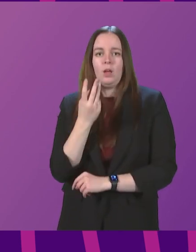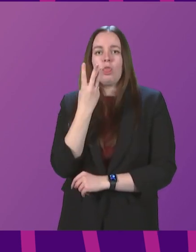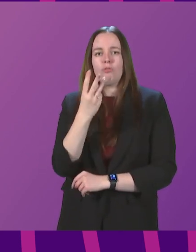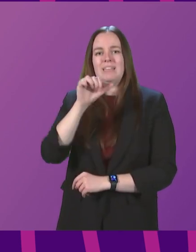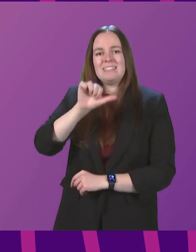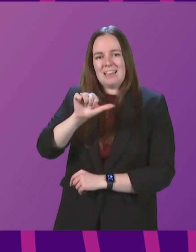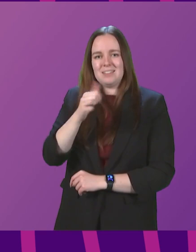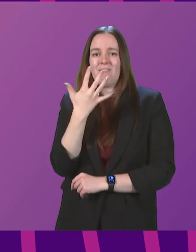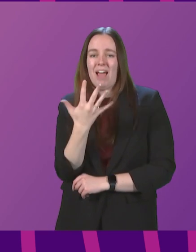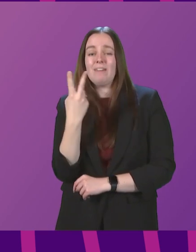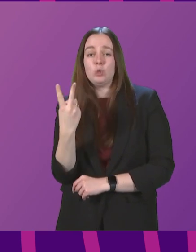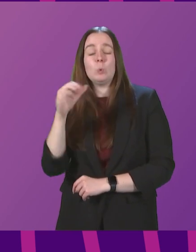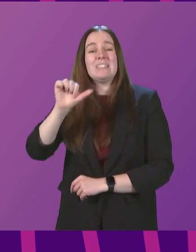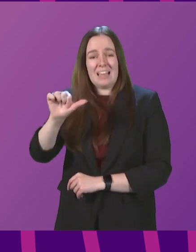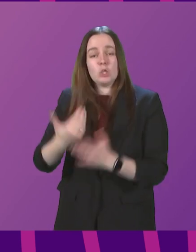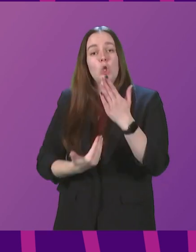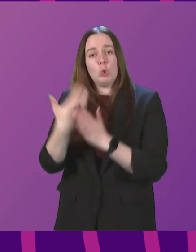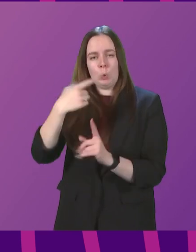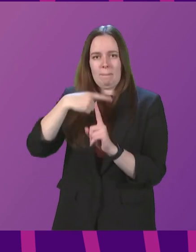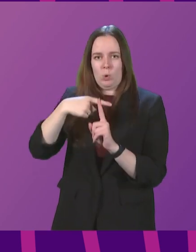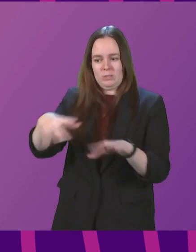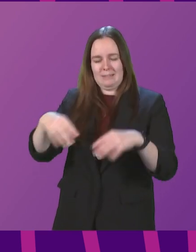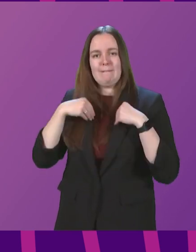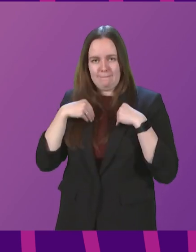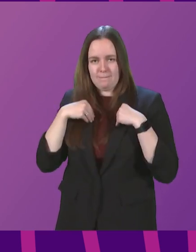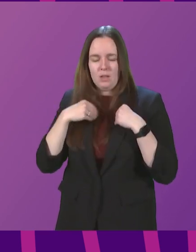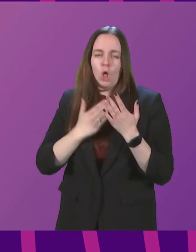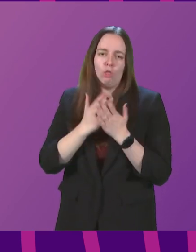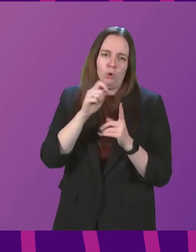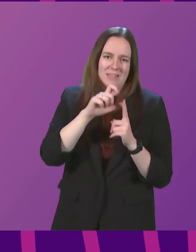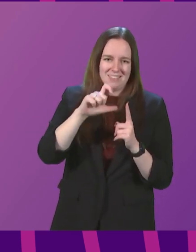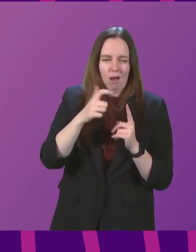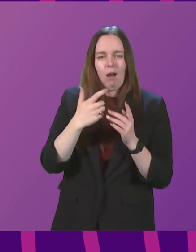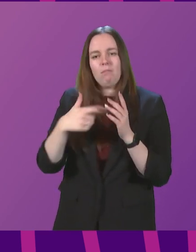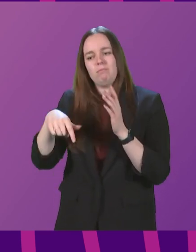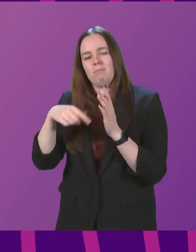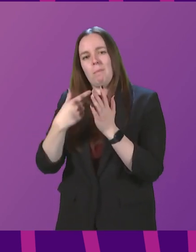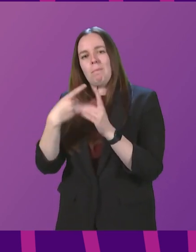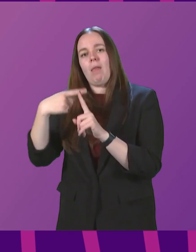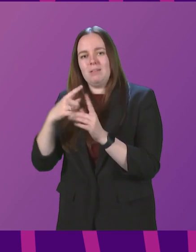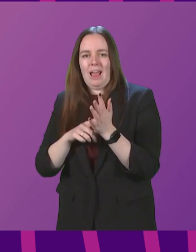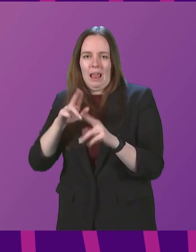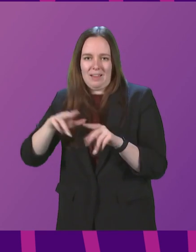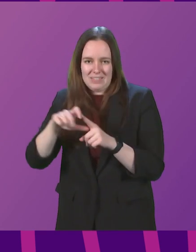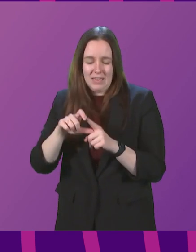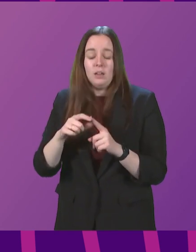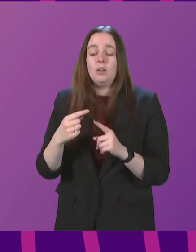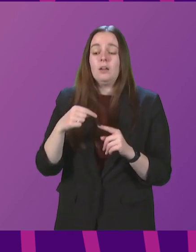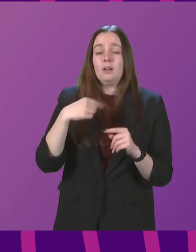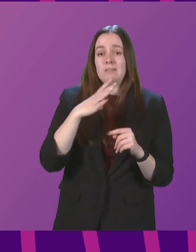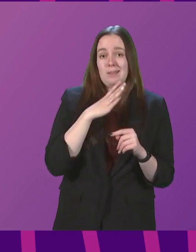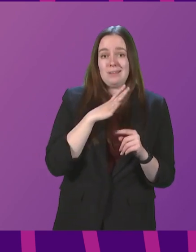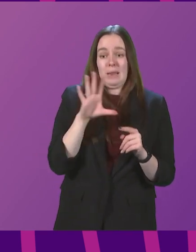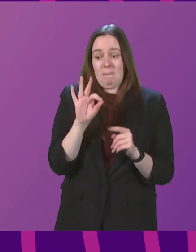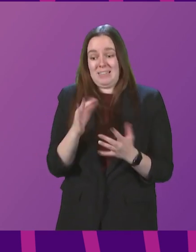,526 new positive cases were recorded through PCR and lateral flow tests. This week, over Sunday, Monday